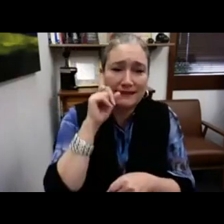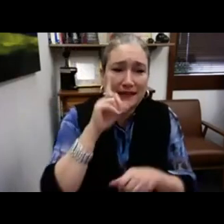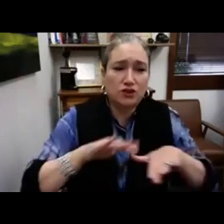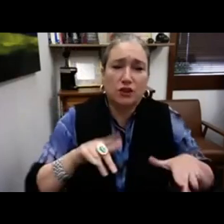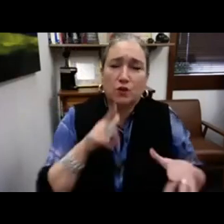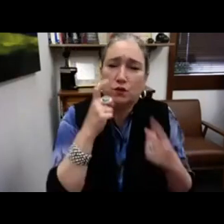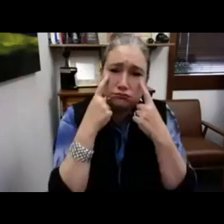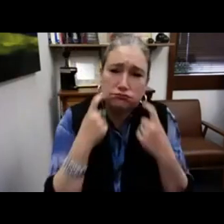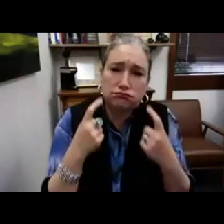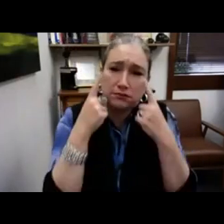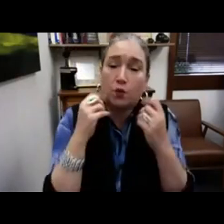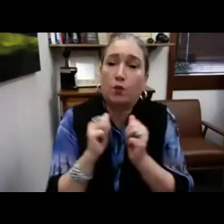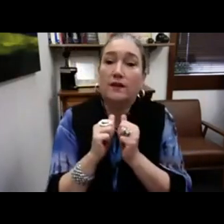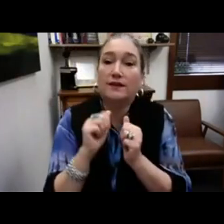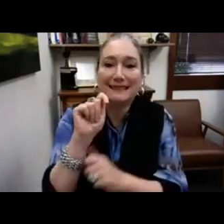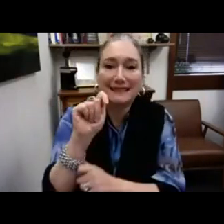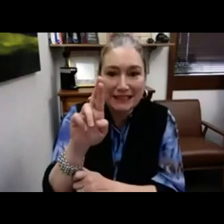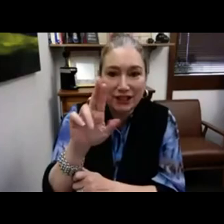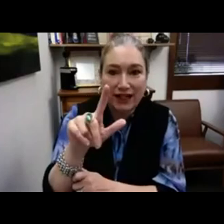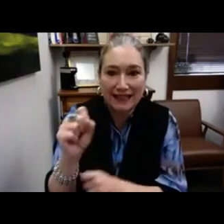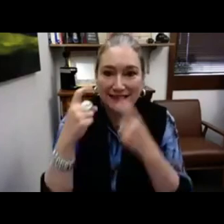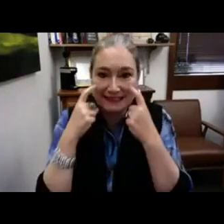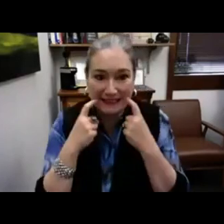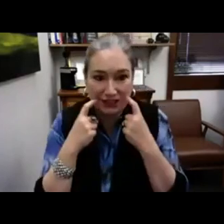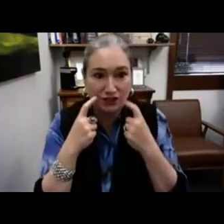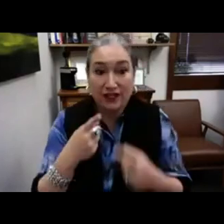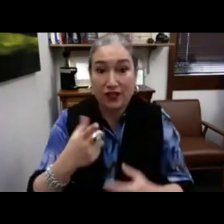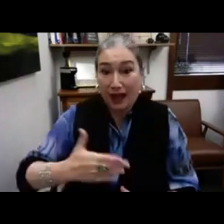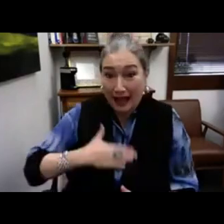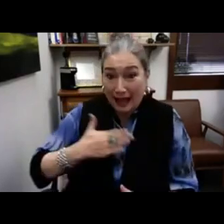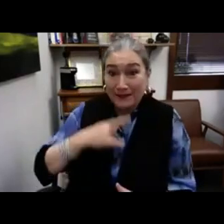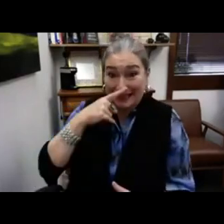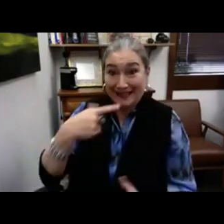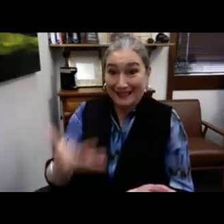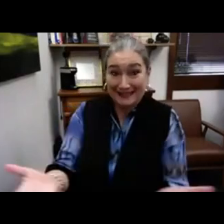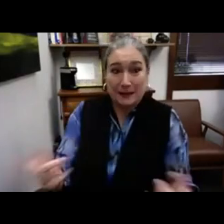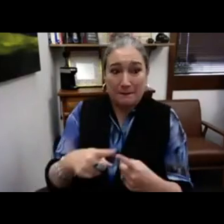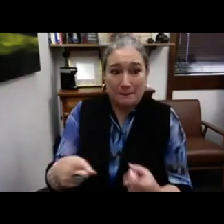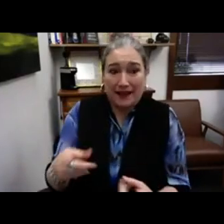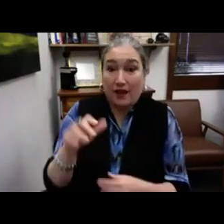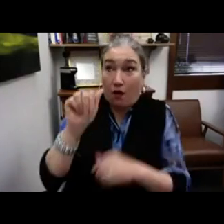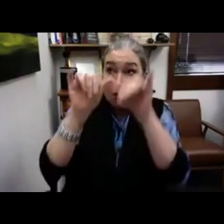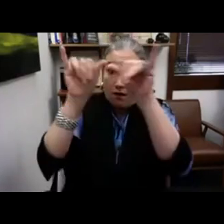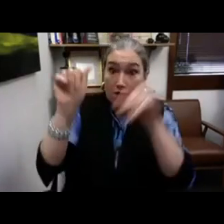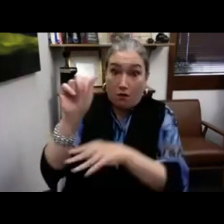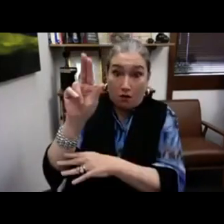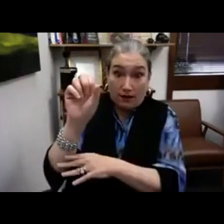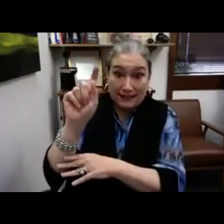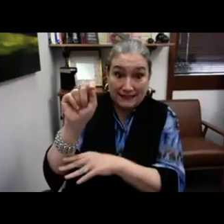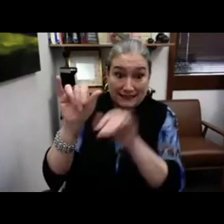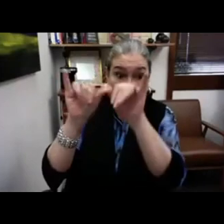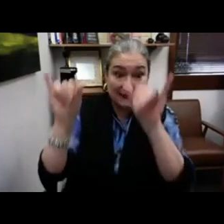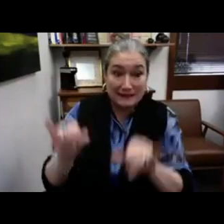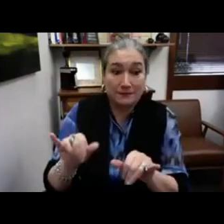is actually tears. The world is full of deaf children who are crying tearless tears. They're happy